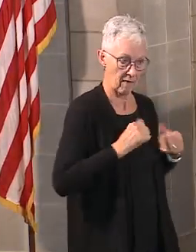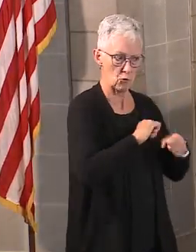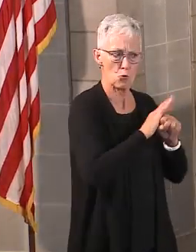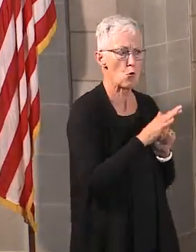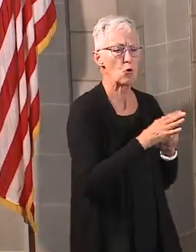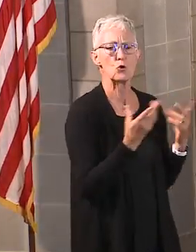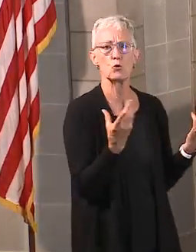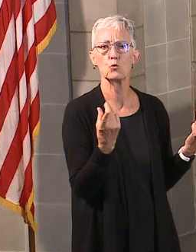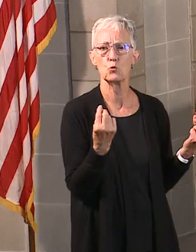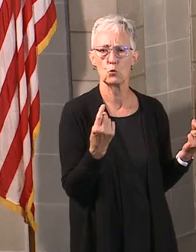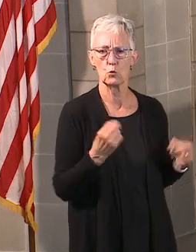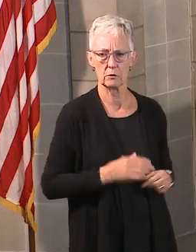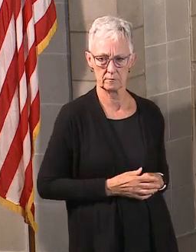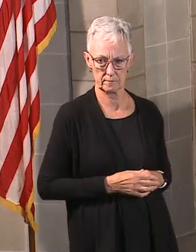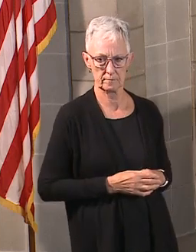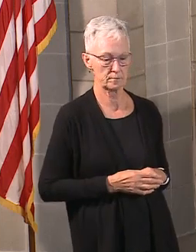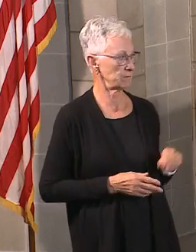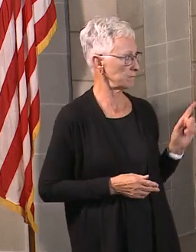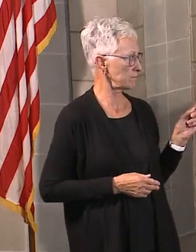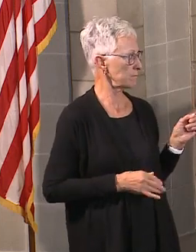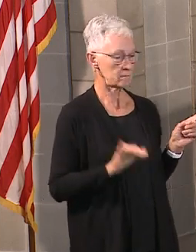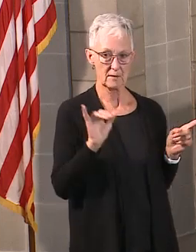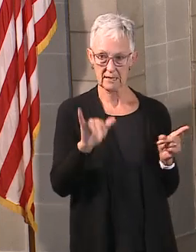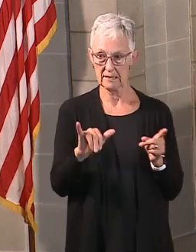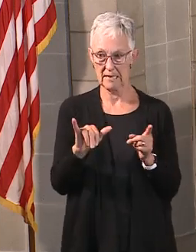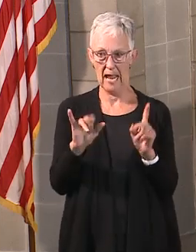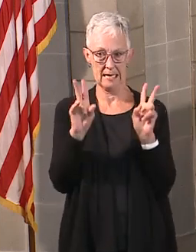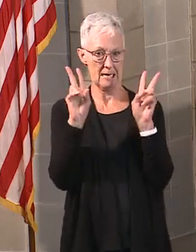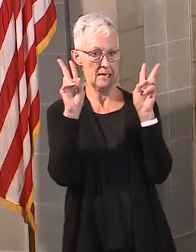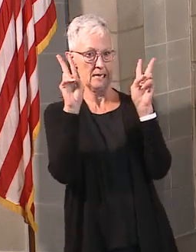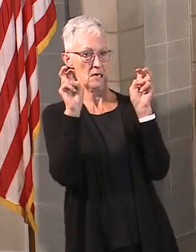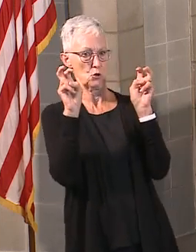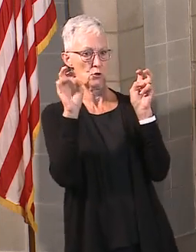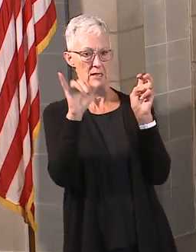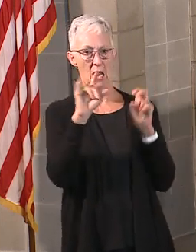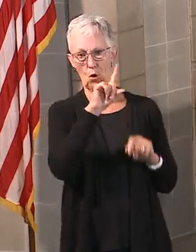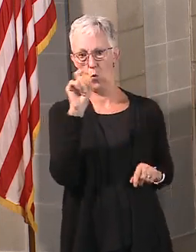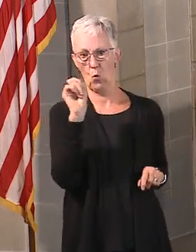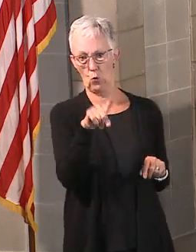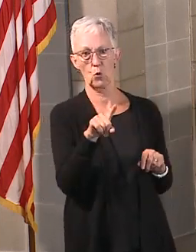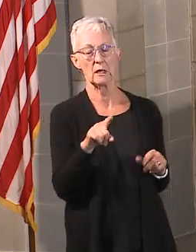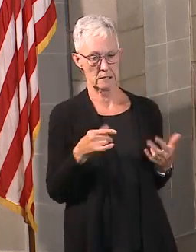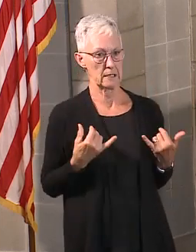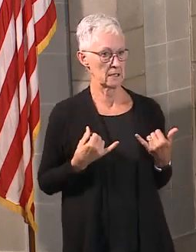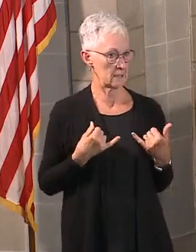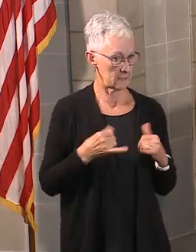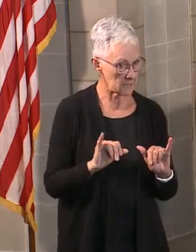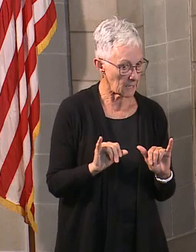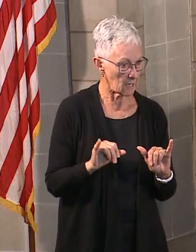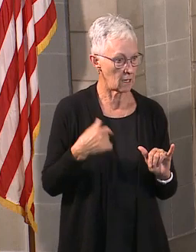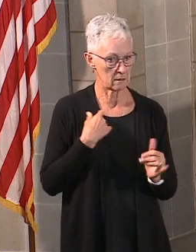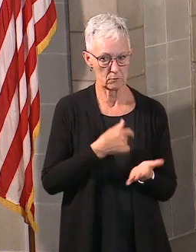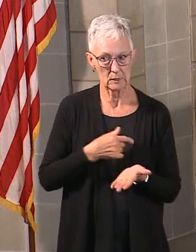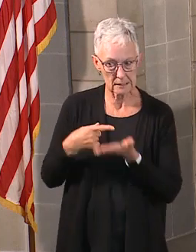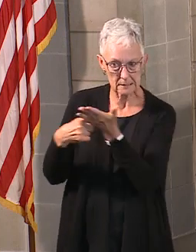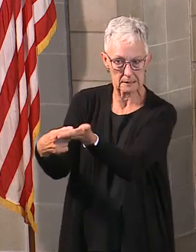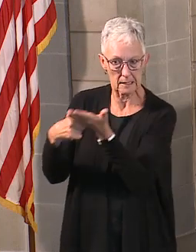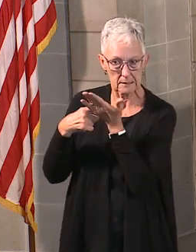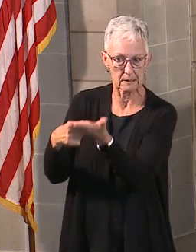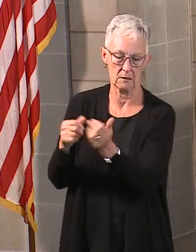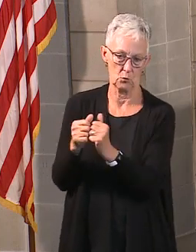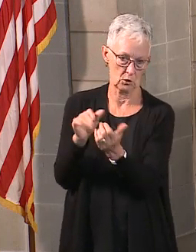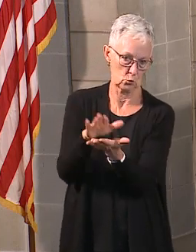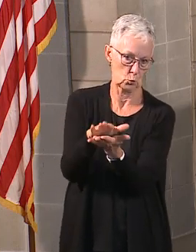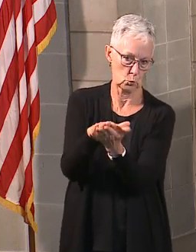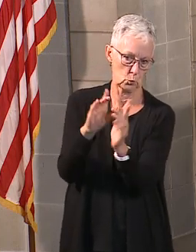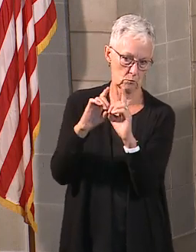Yeah. In fact, that very issue of what happens is really kind of also a matter of conversations with the school districts. But